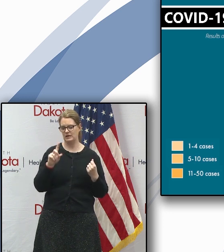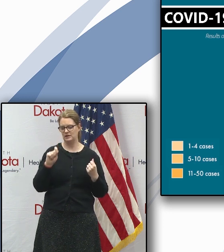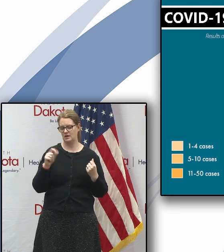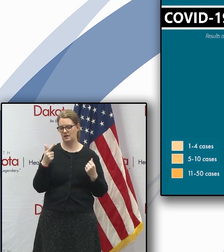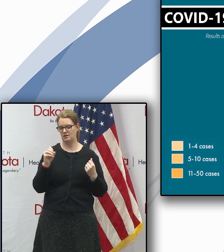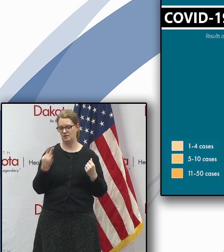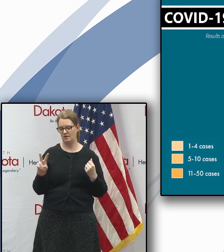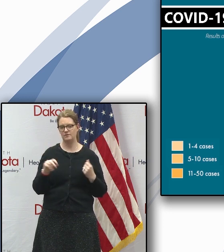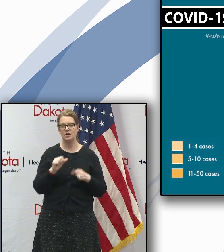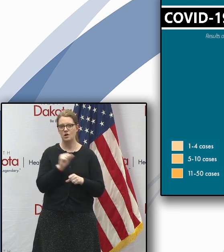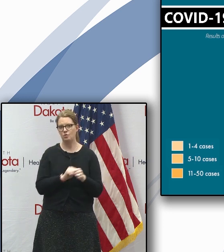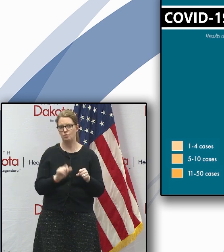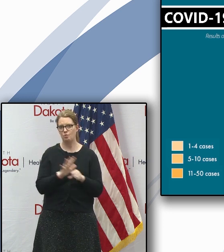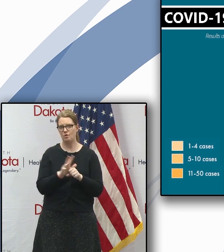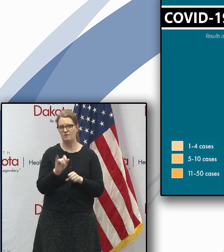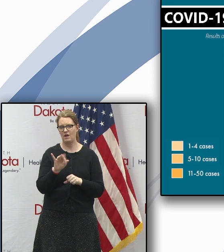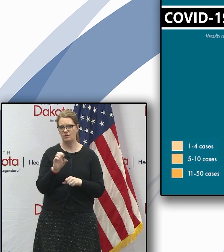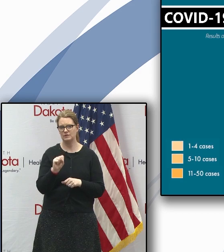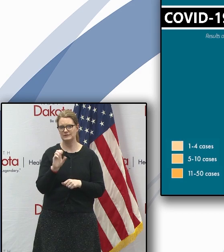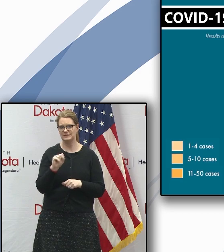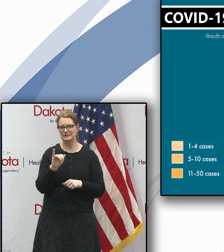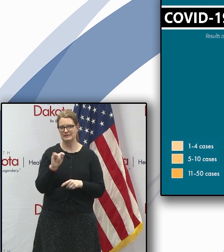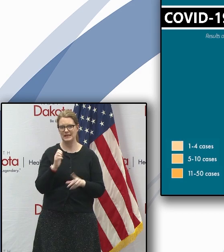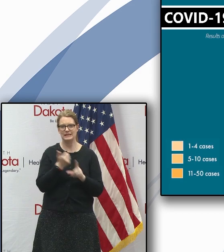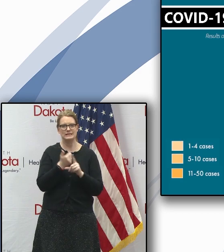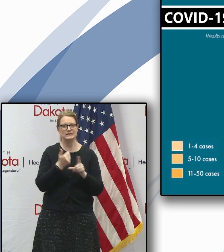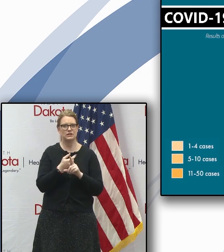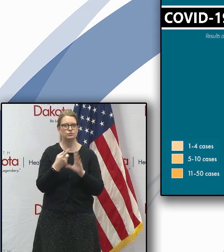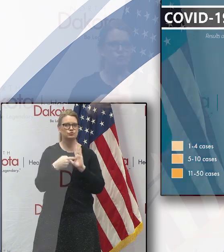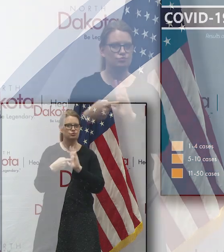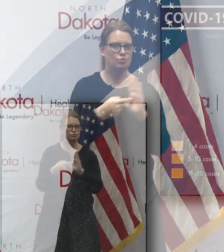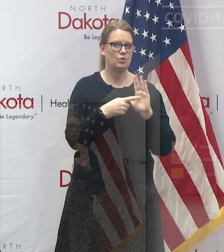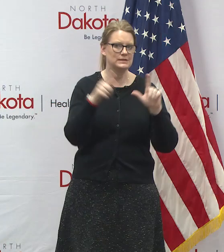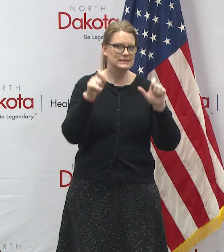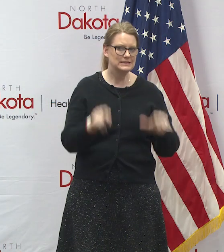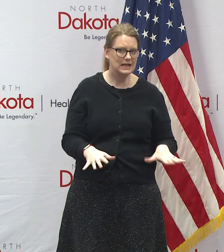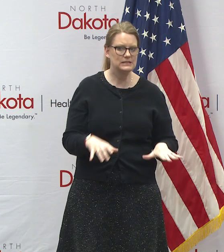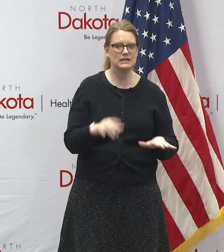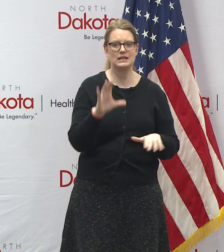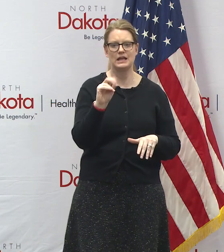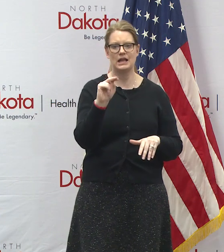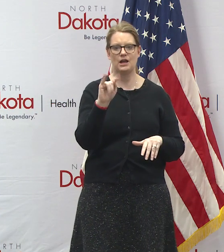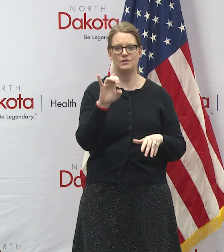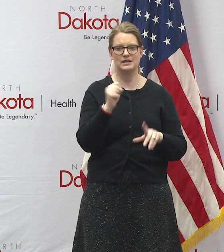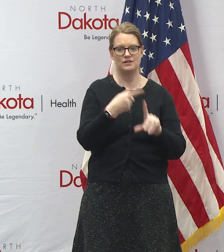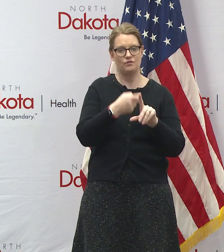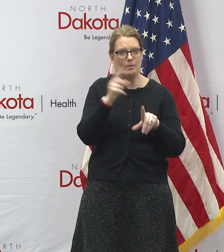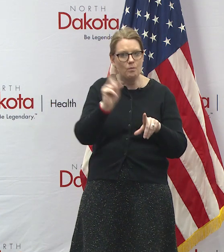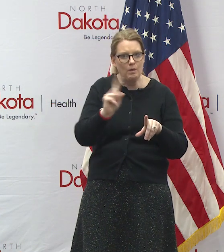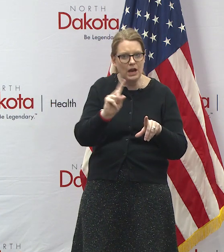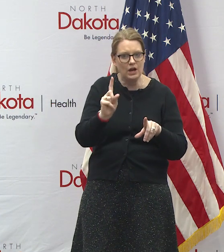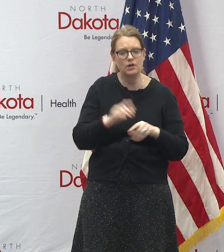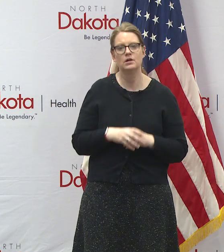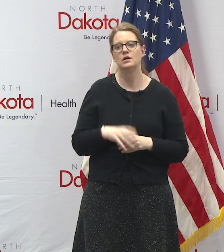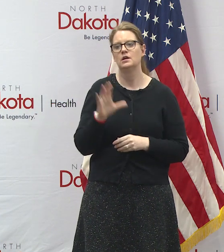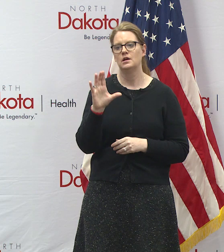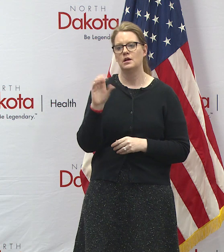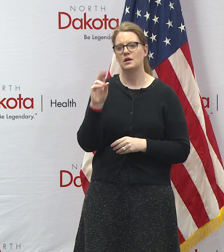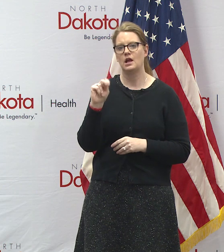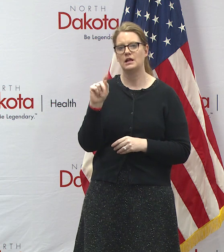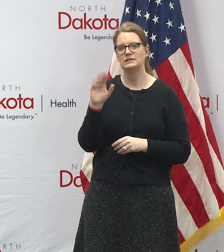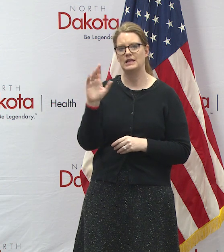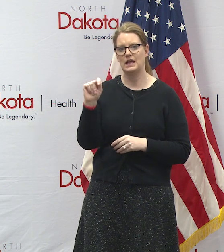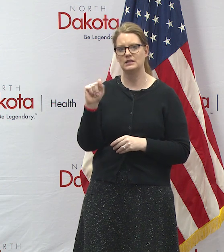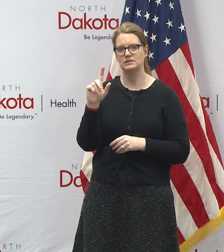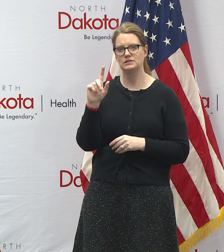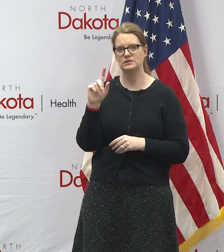coronavirus site that shows tests from county. In terms of contact tracing, which we talked about, this is an